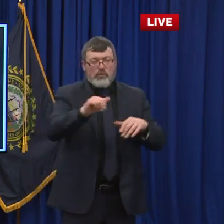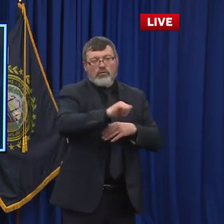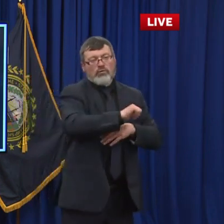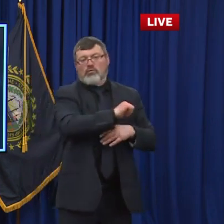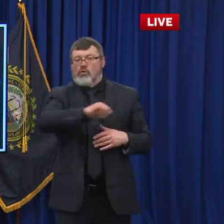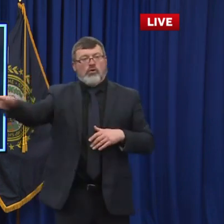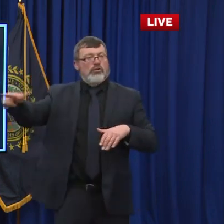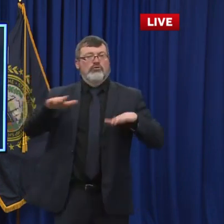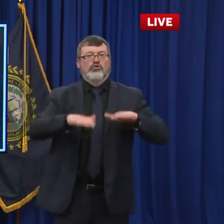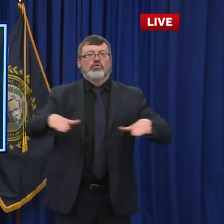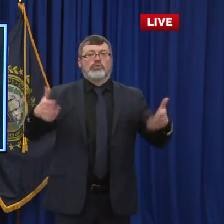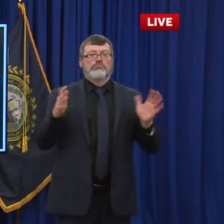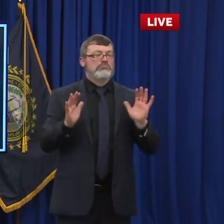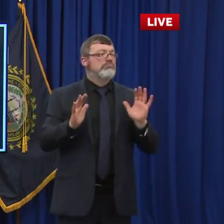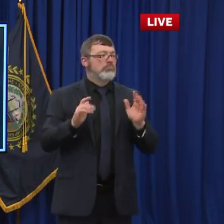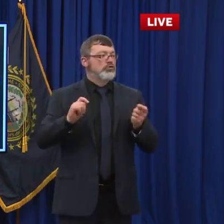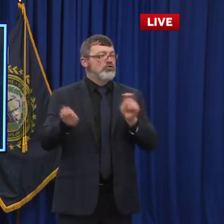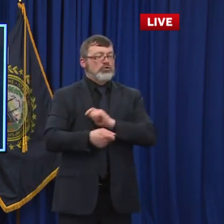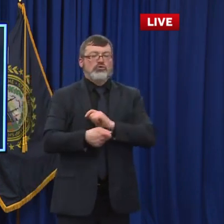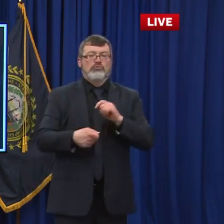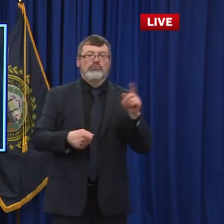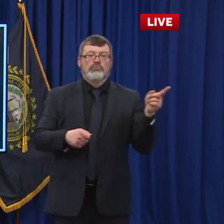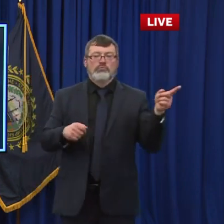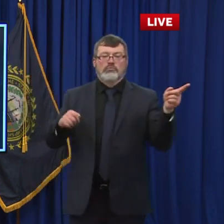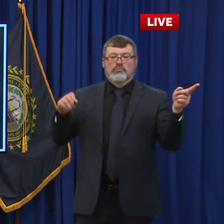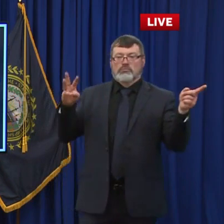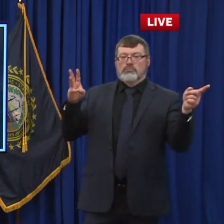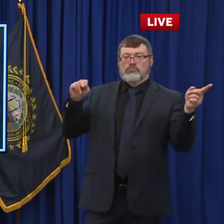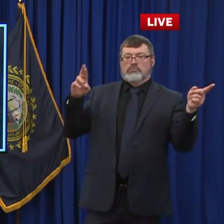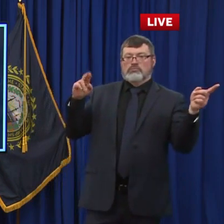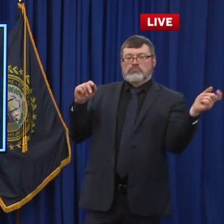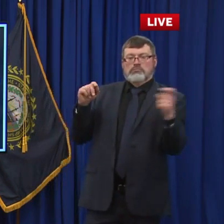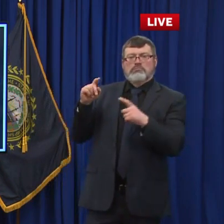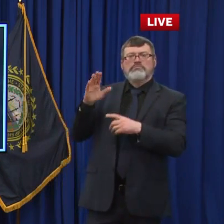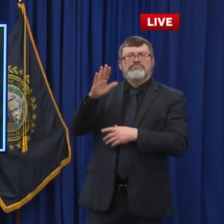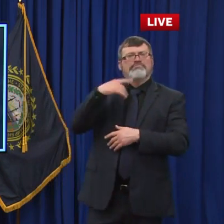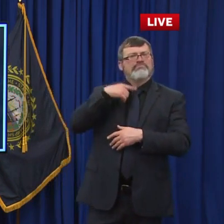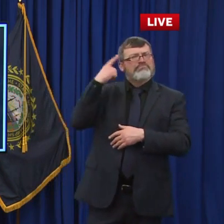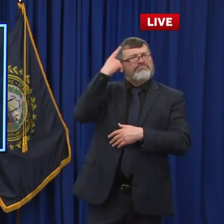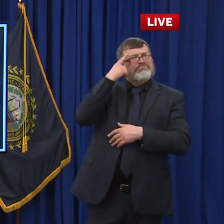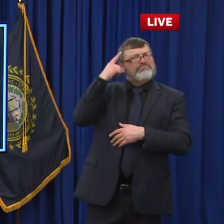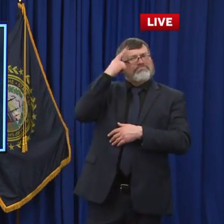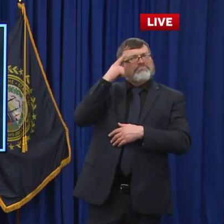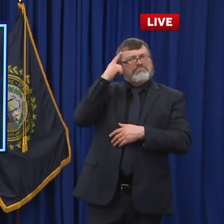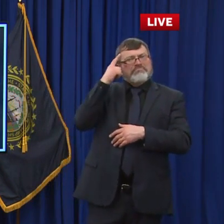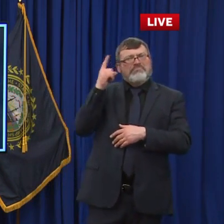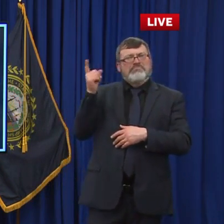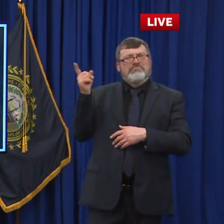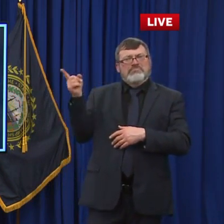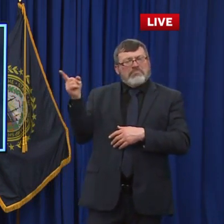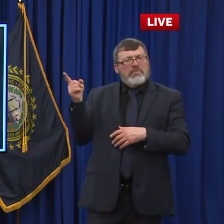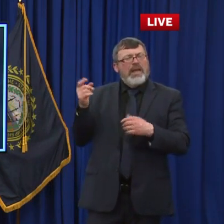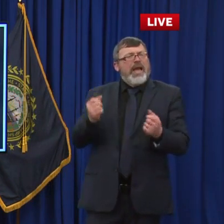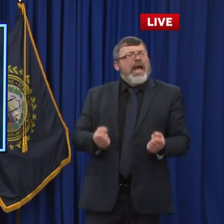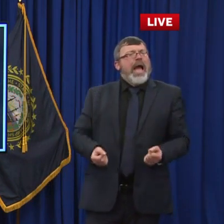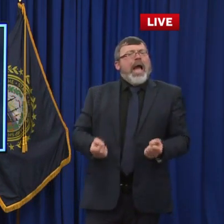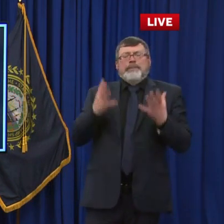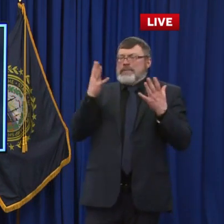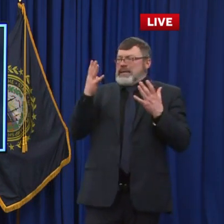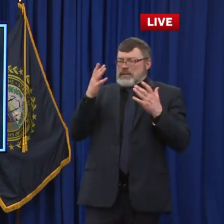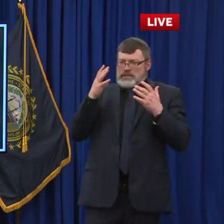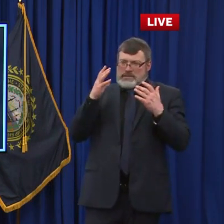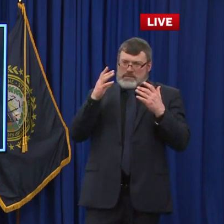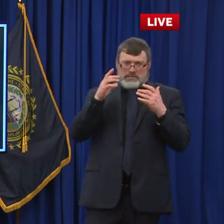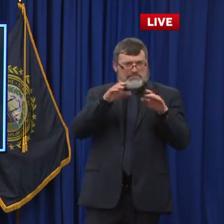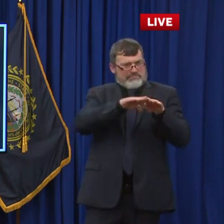need for there not to be an issue in the ERs? For kids? I guess globally. Oh, globally? I